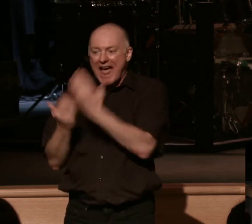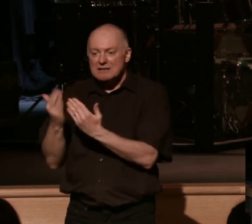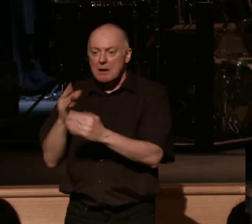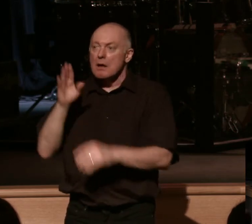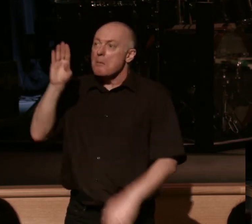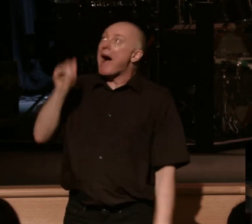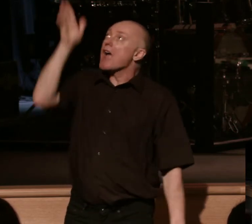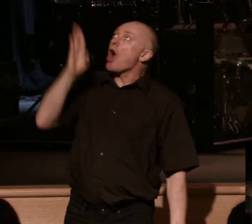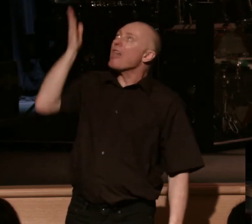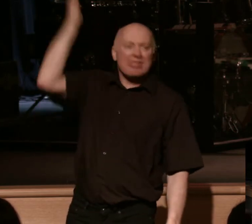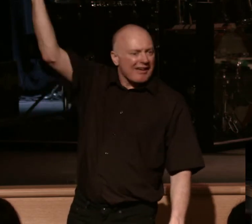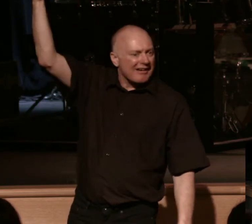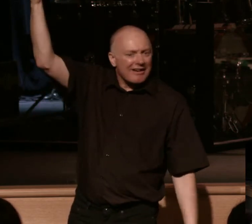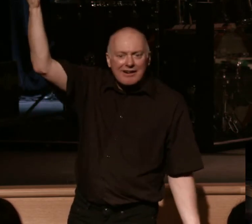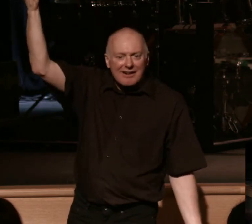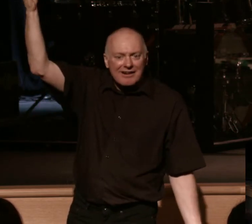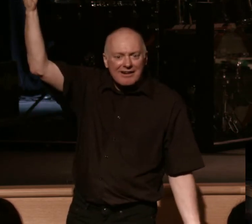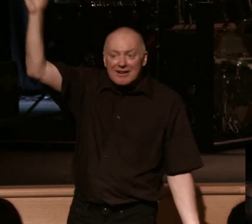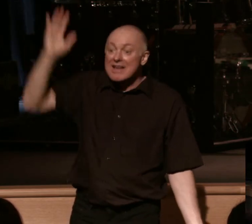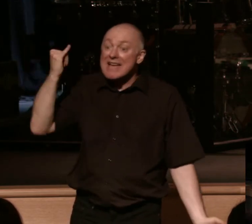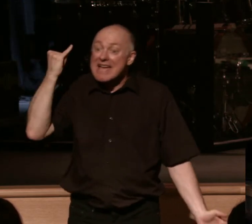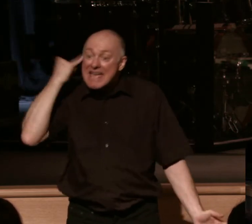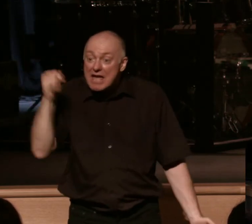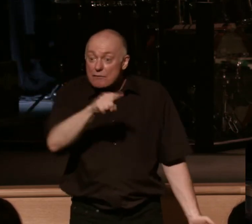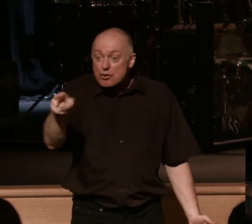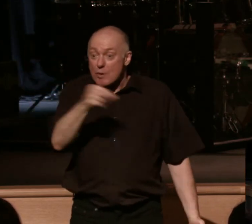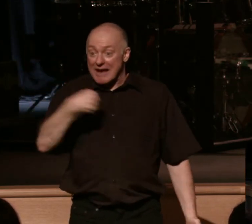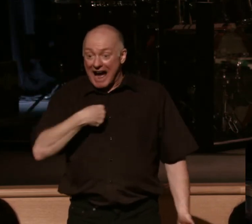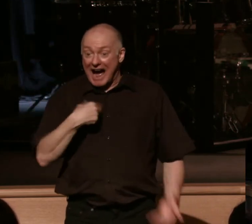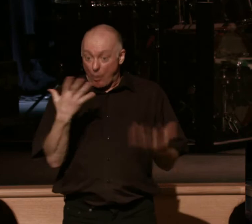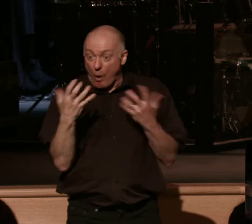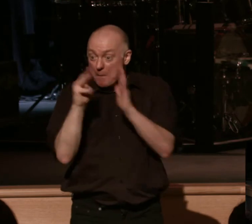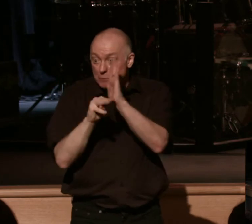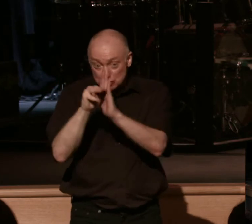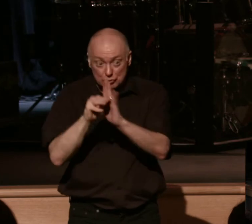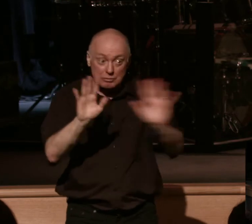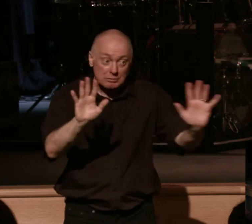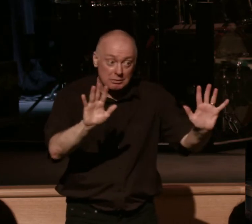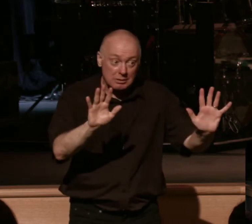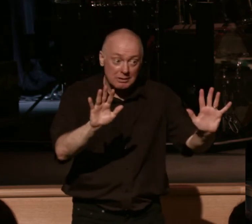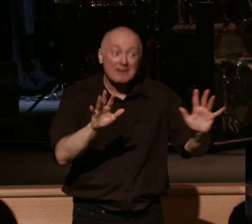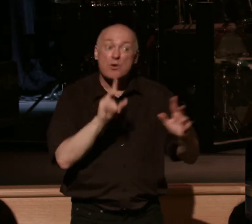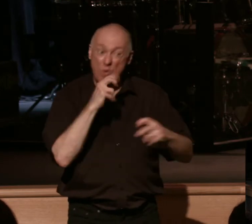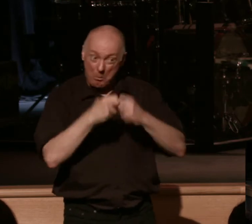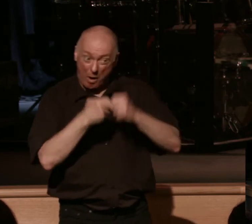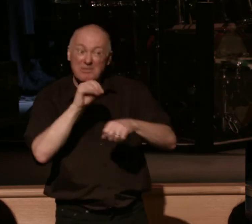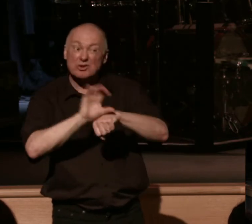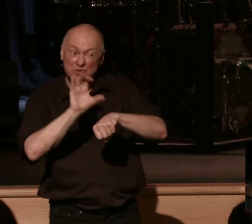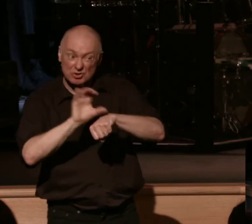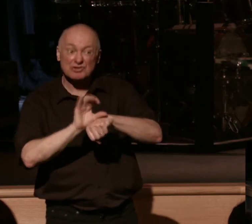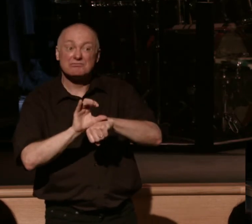in the heavens. So if you and I want to see maturity, this is a real problem in the church right now, a huge problem.